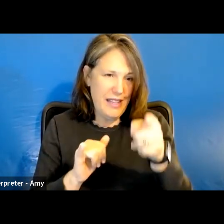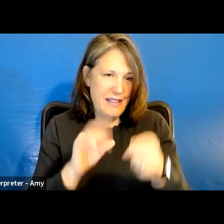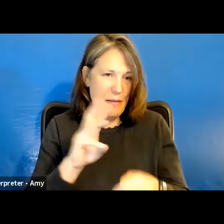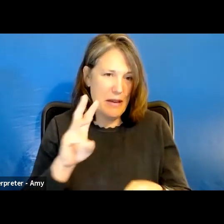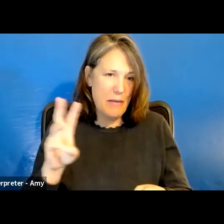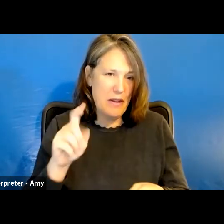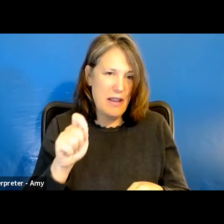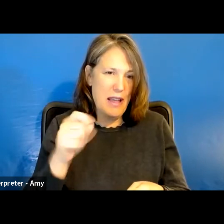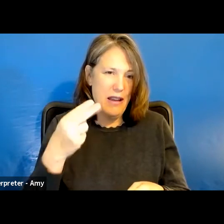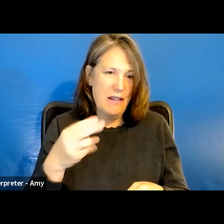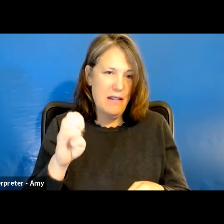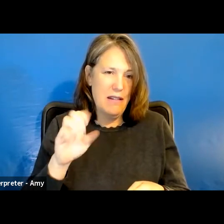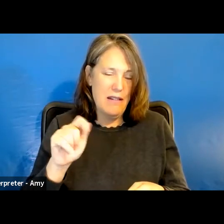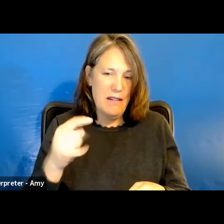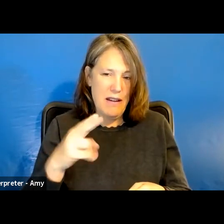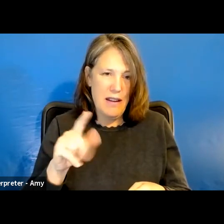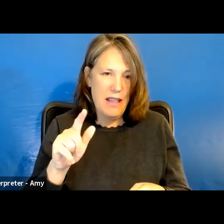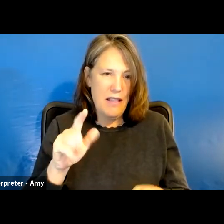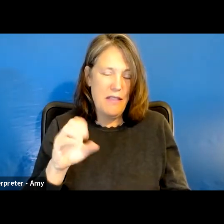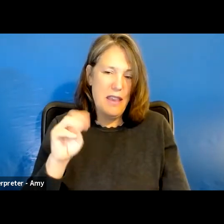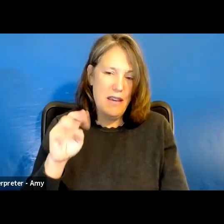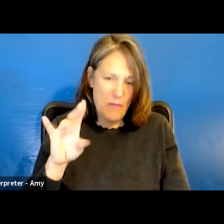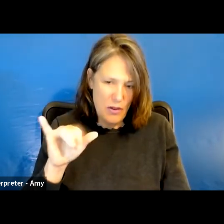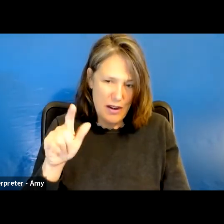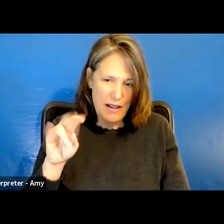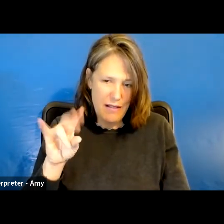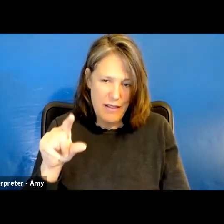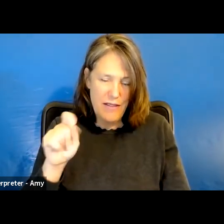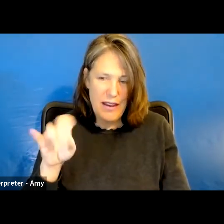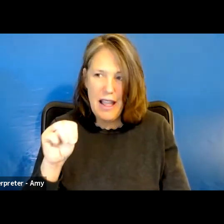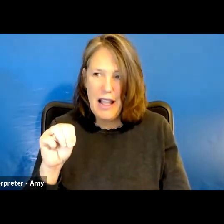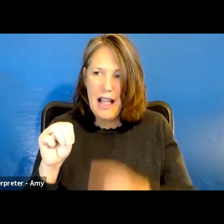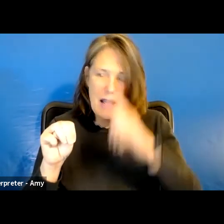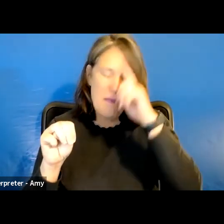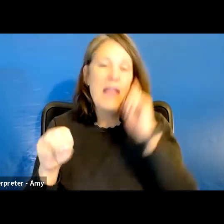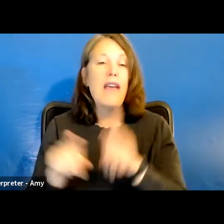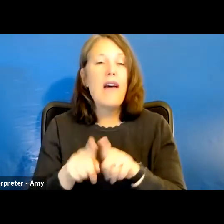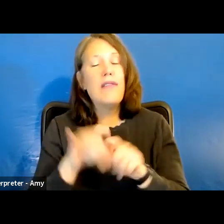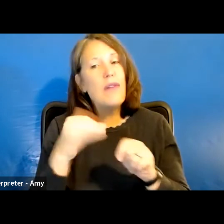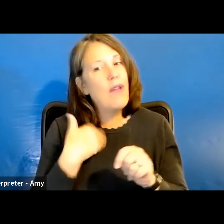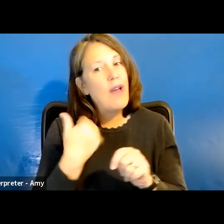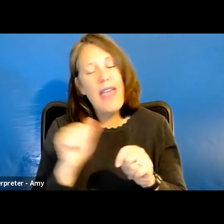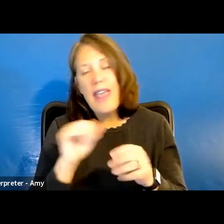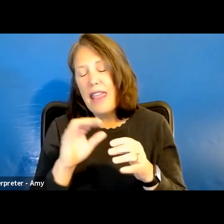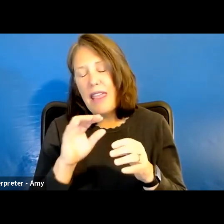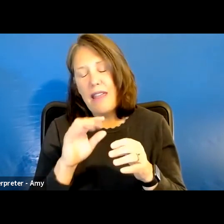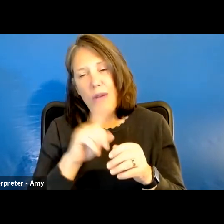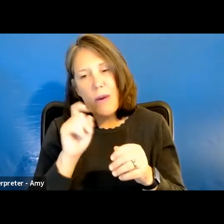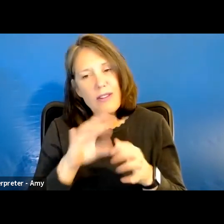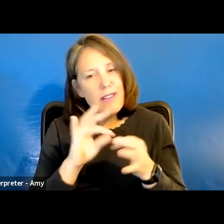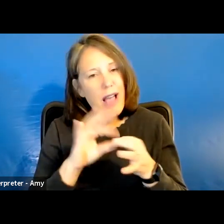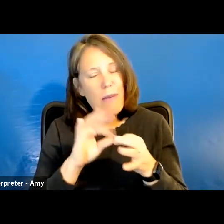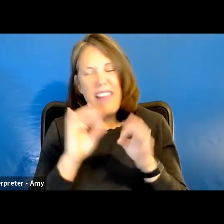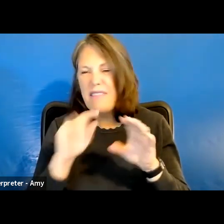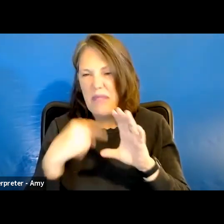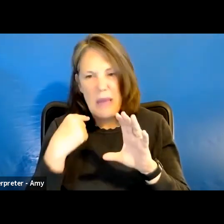.healthycommunityliving.com. You can also email us if you have any questions or comments about the program, or you'd